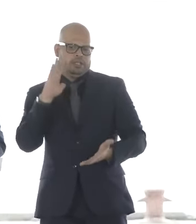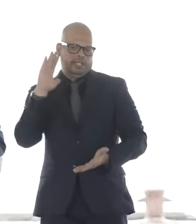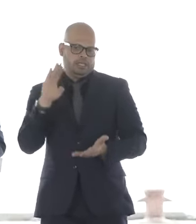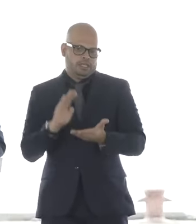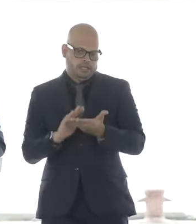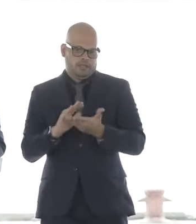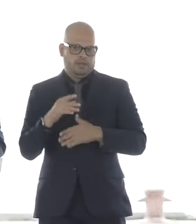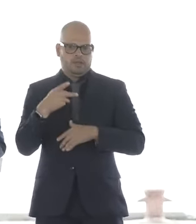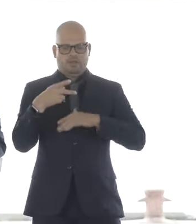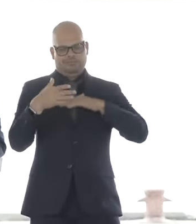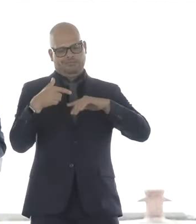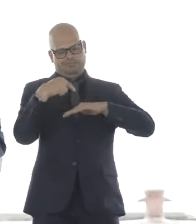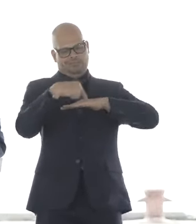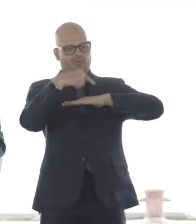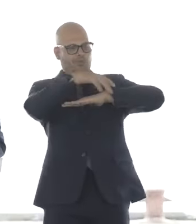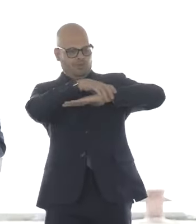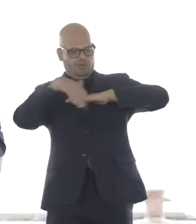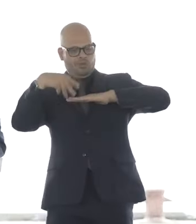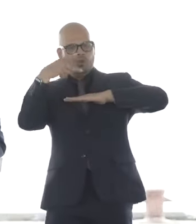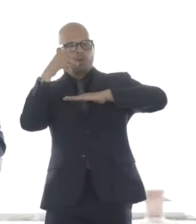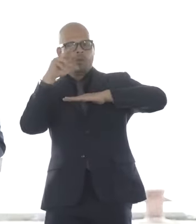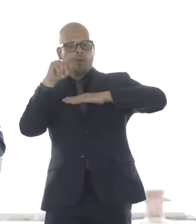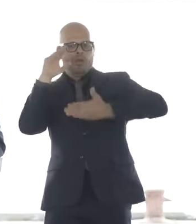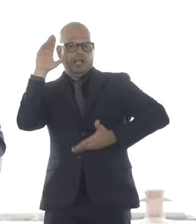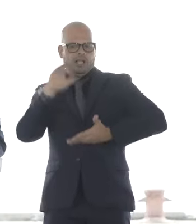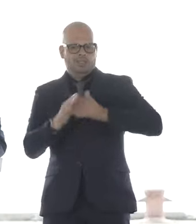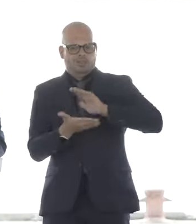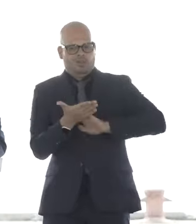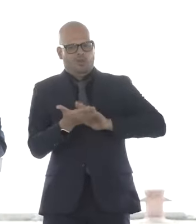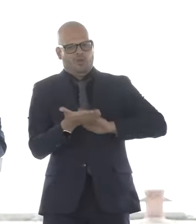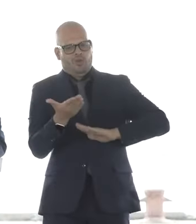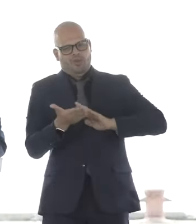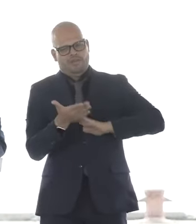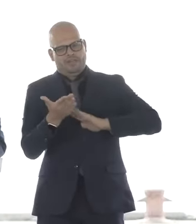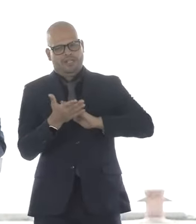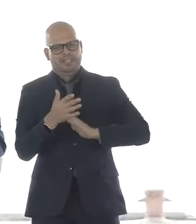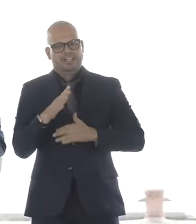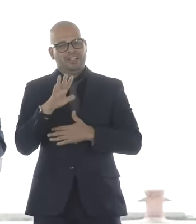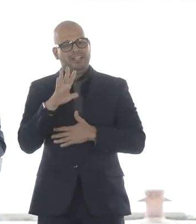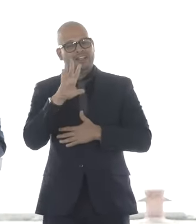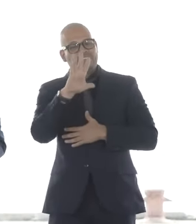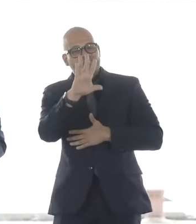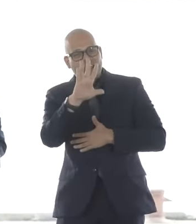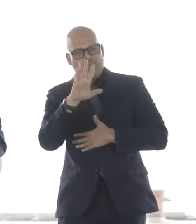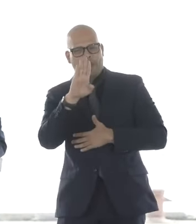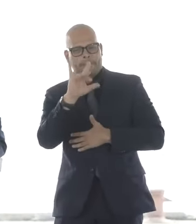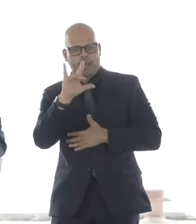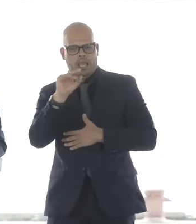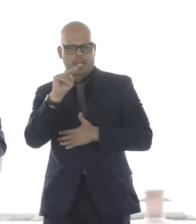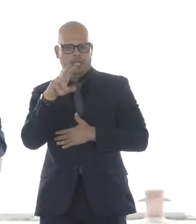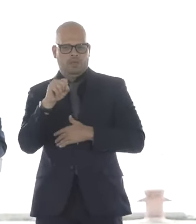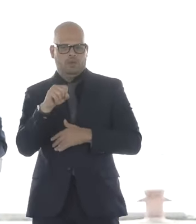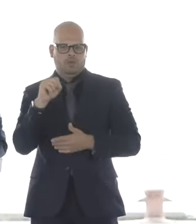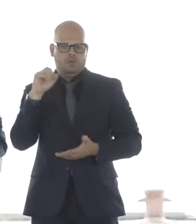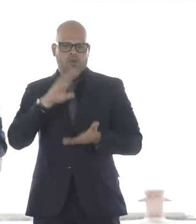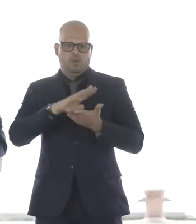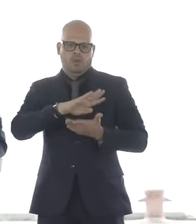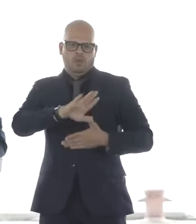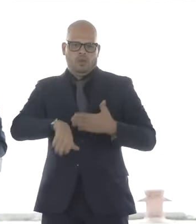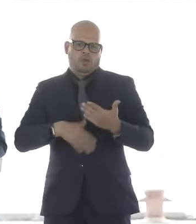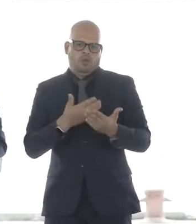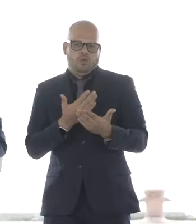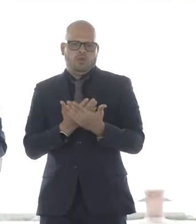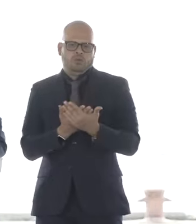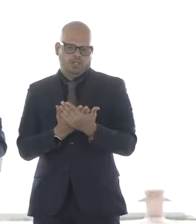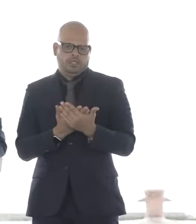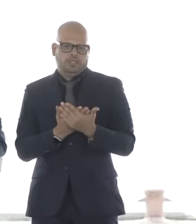nearly $5 billion in federal funds only. This includes all Department of Transportation programs with a